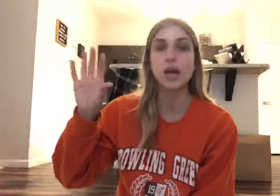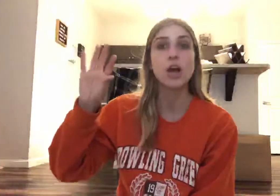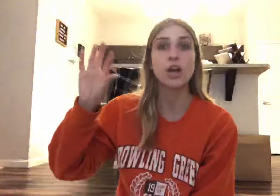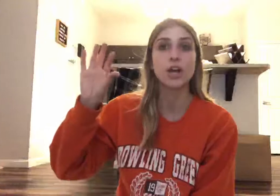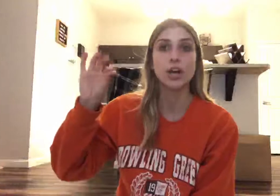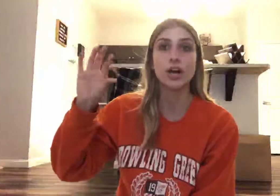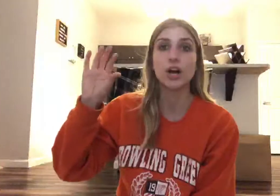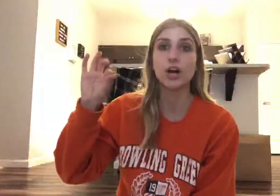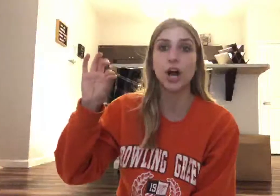G, G, go.